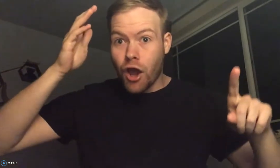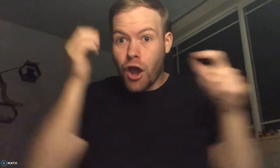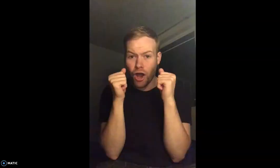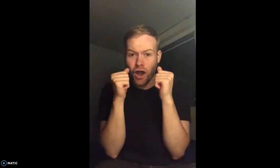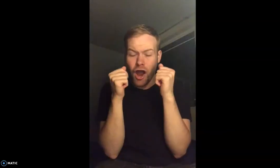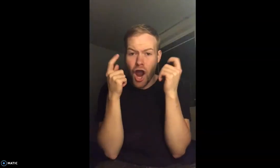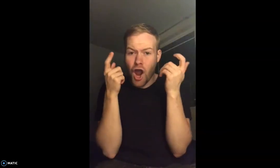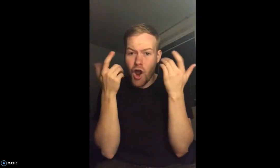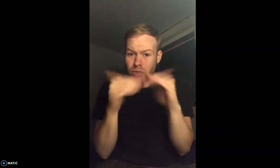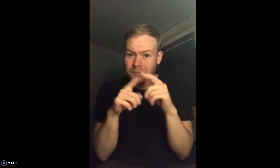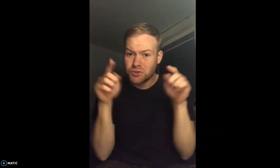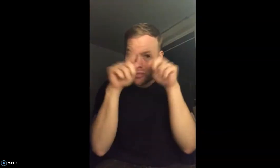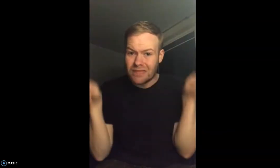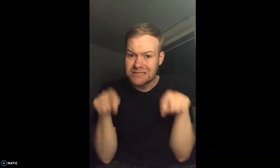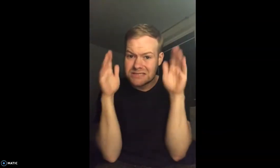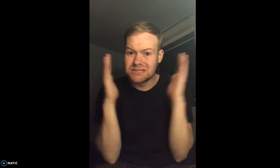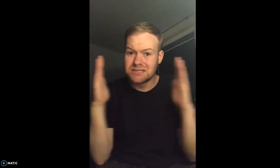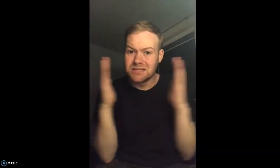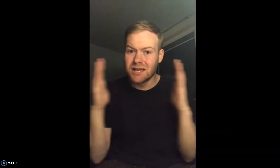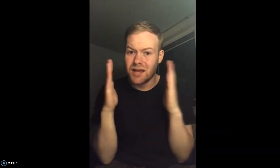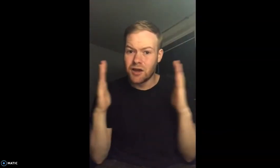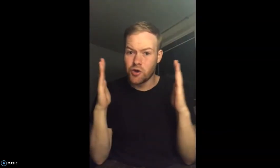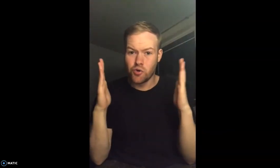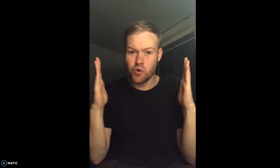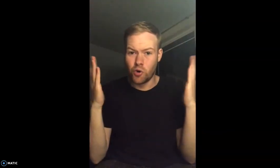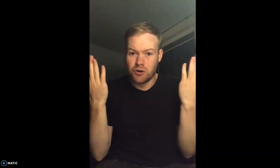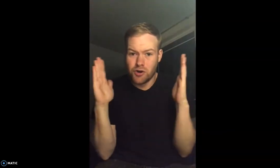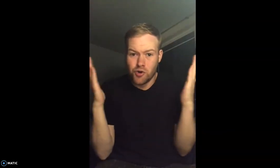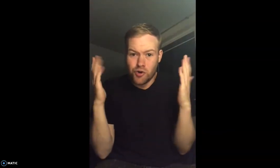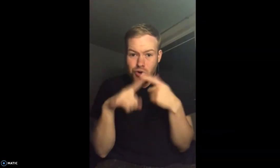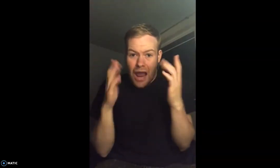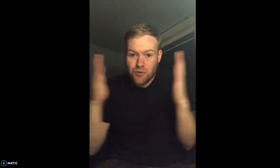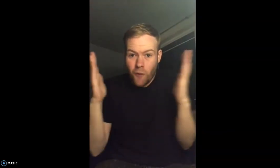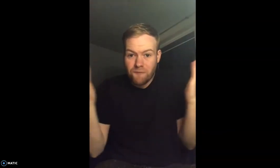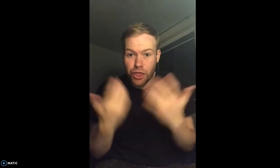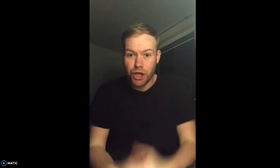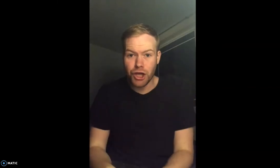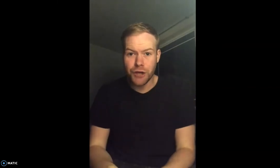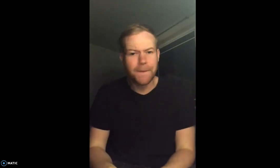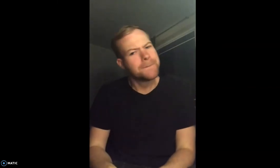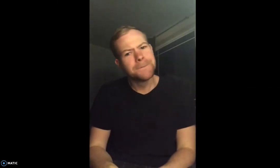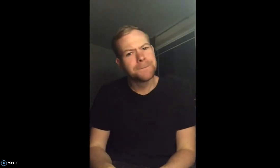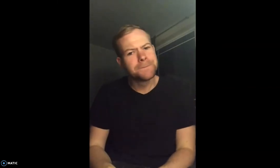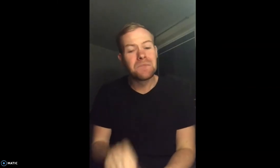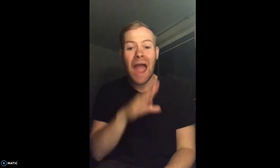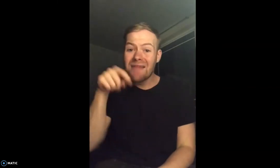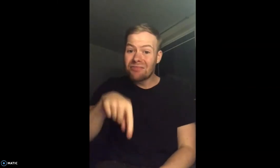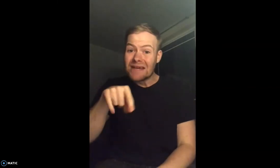With half a screen, you're only limited to this space here. You can't move any further than this.